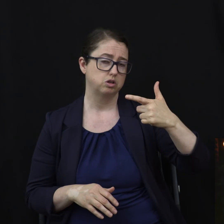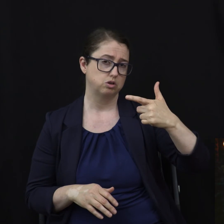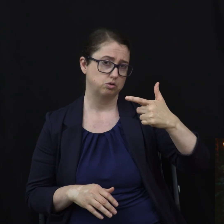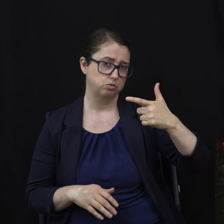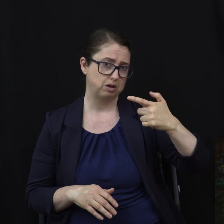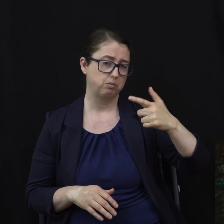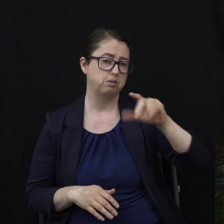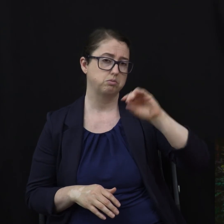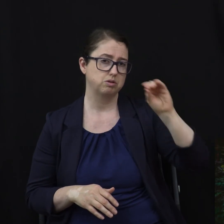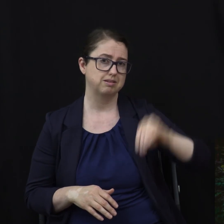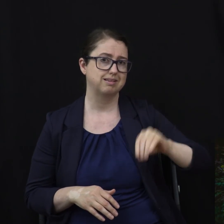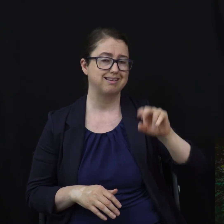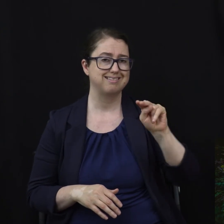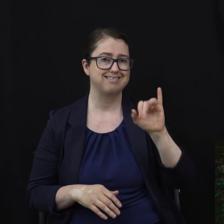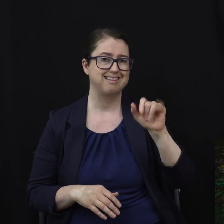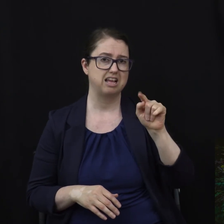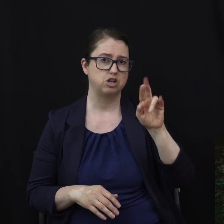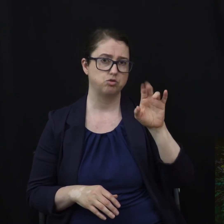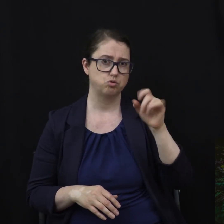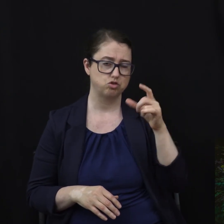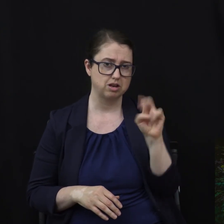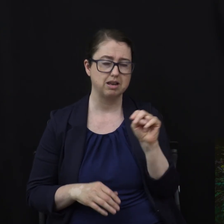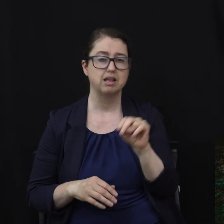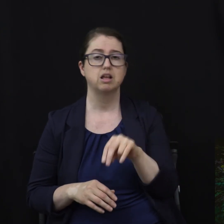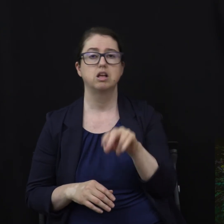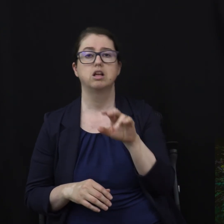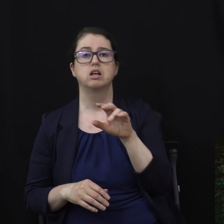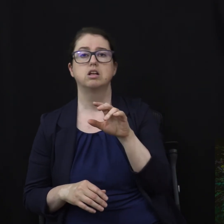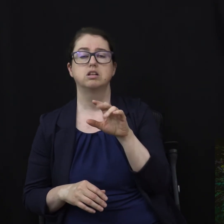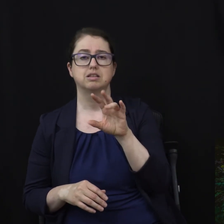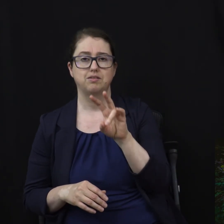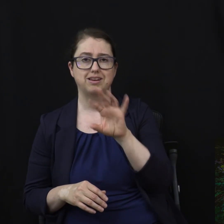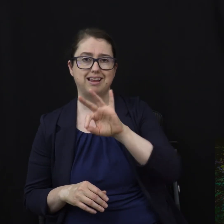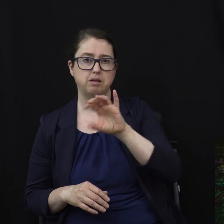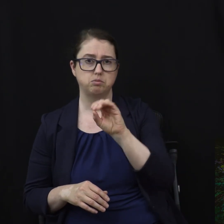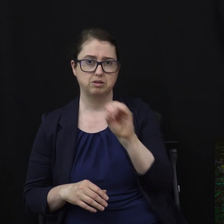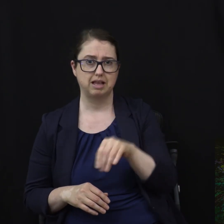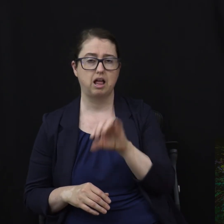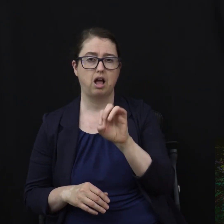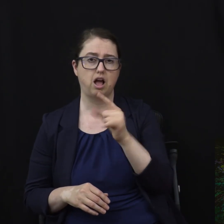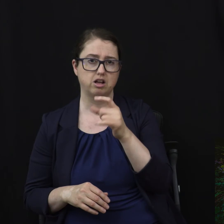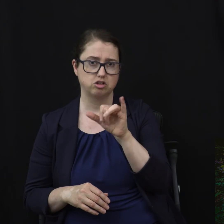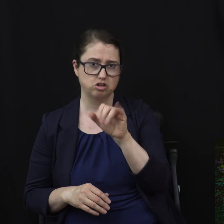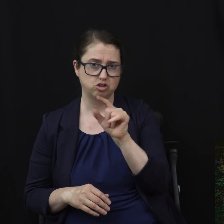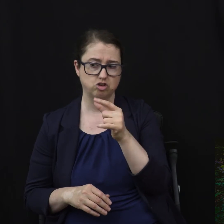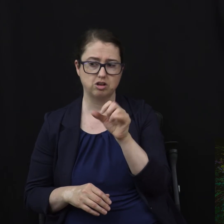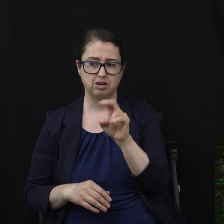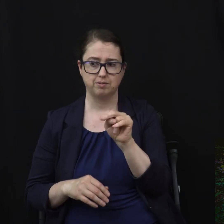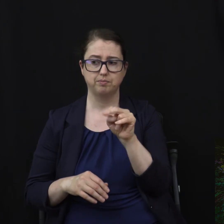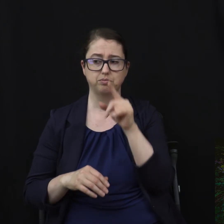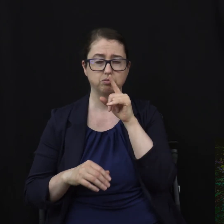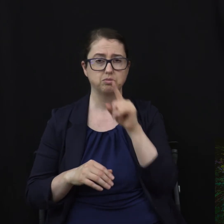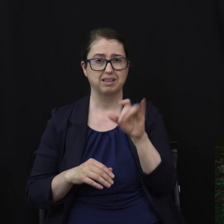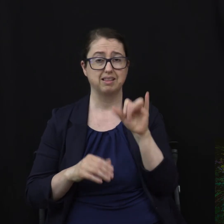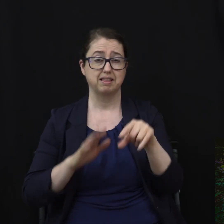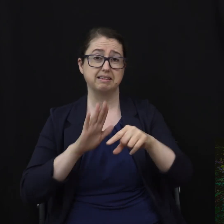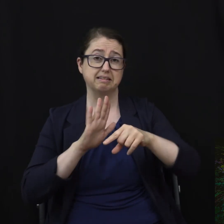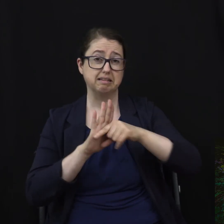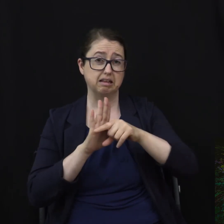The optimum air to breathe is oxygen-rich, negatively charged air. A charged atom